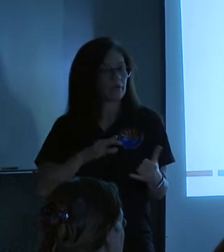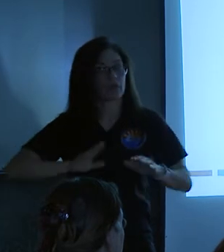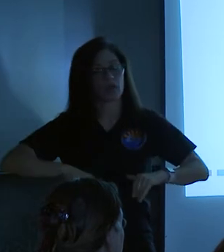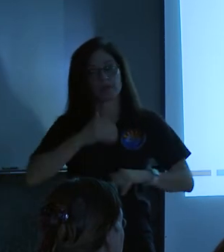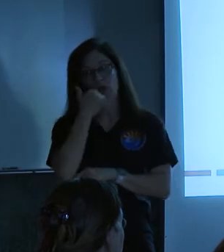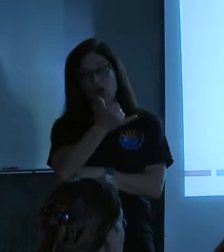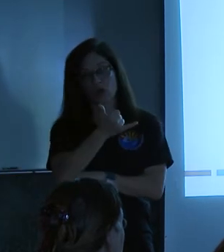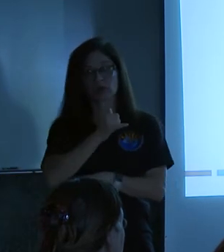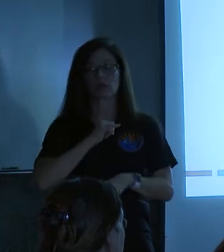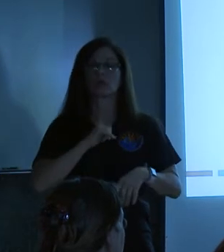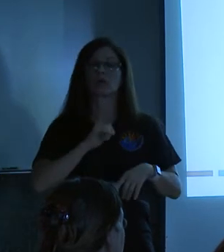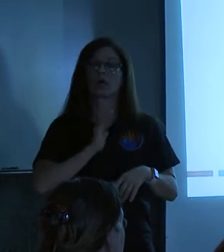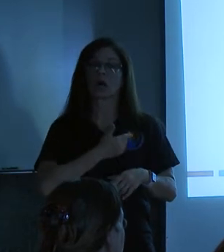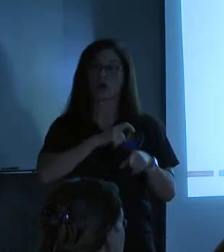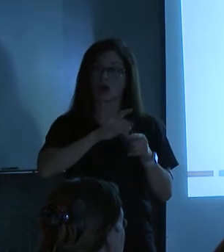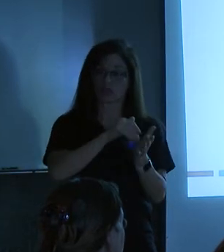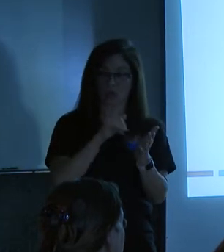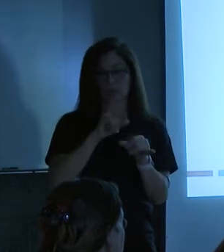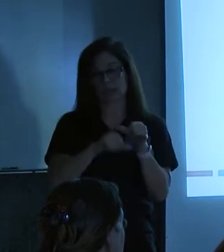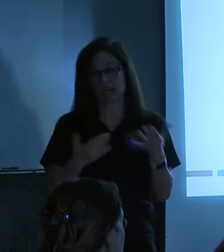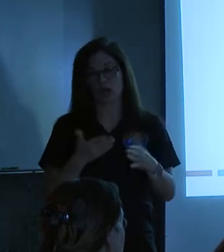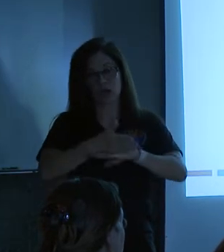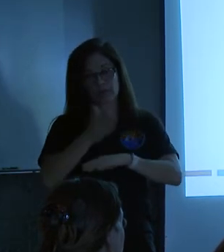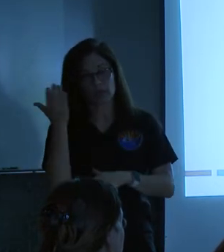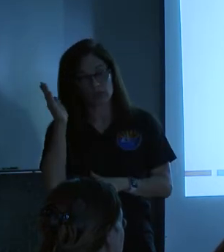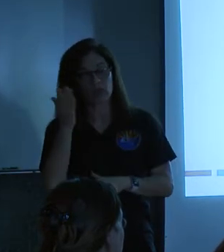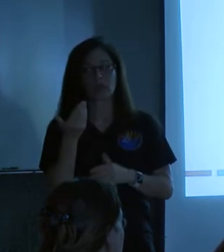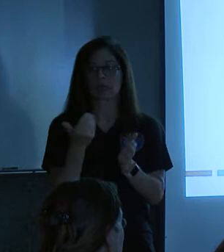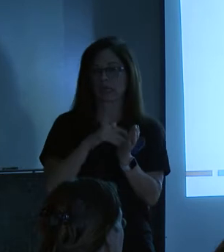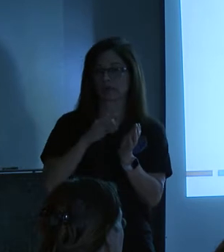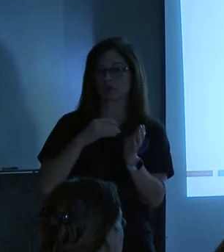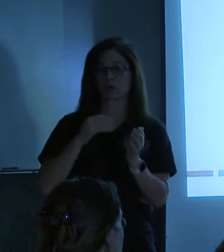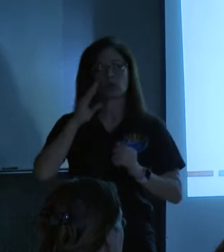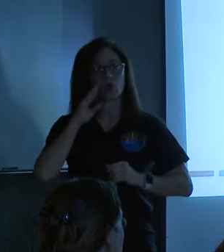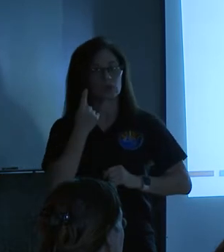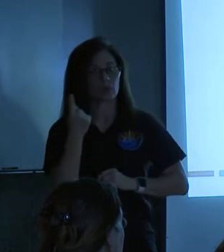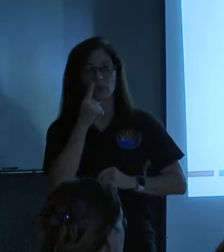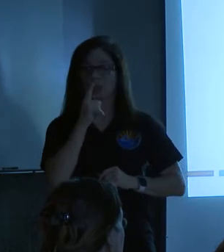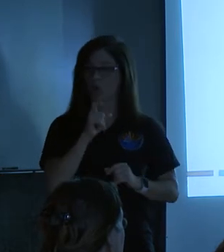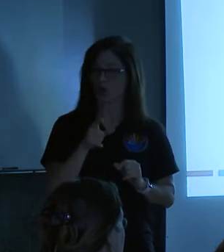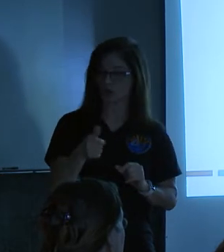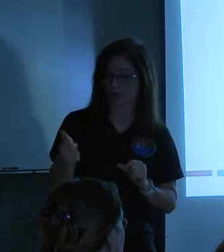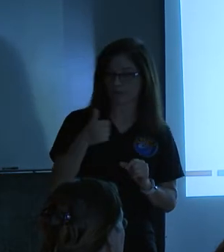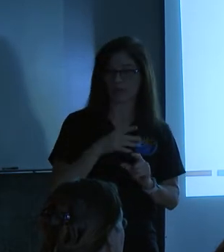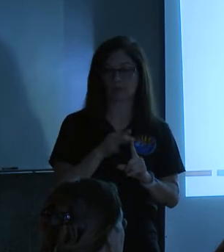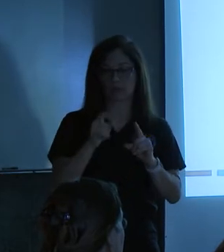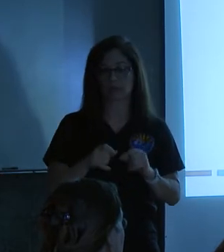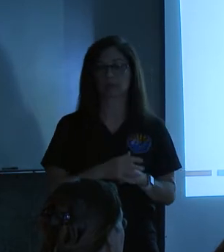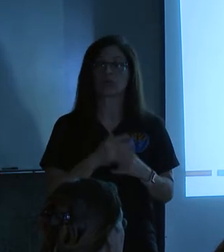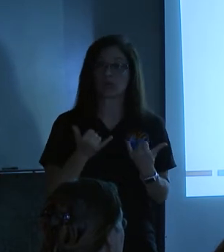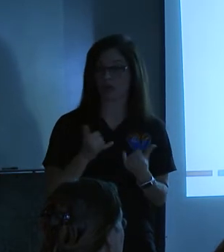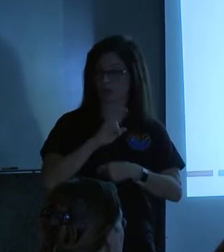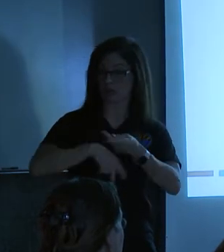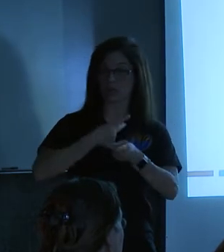called into the call center, we'll be around afterwards if you've got, again, special needs that we can identify. Now, the scope of